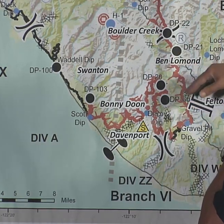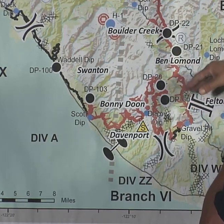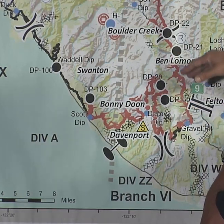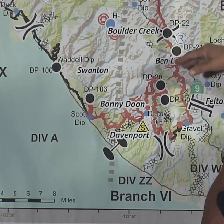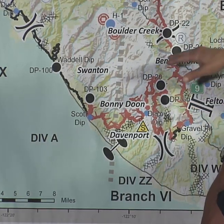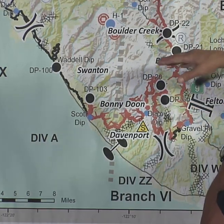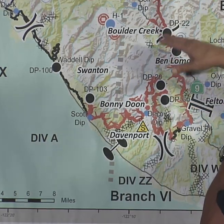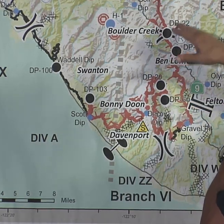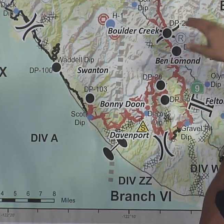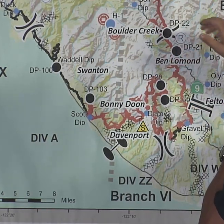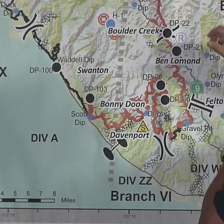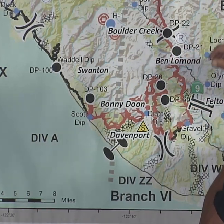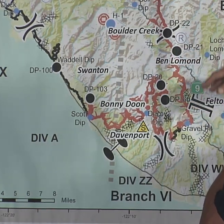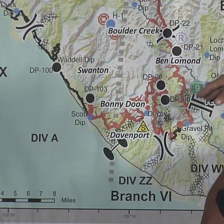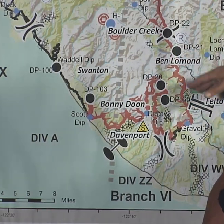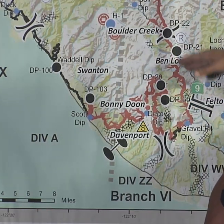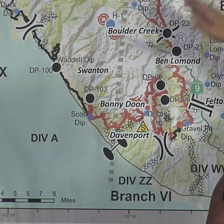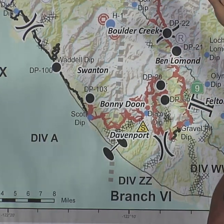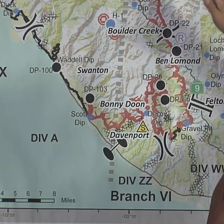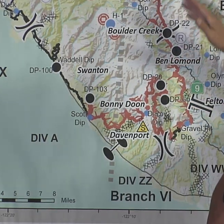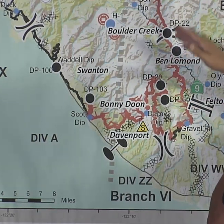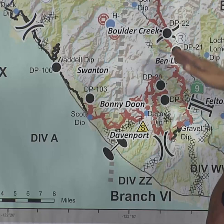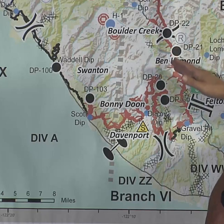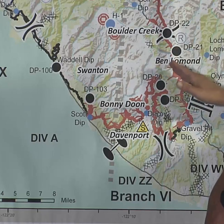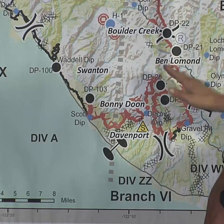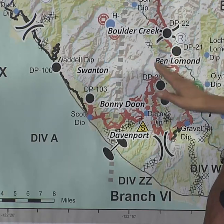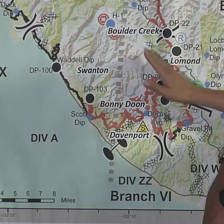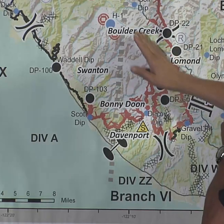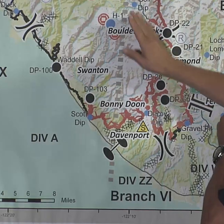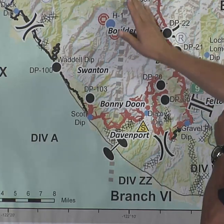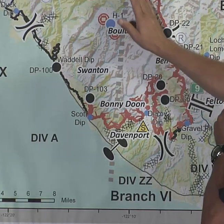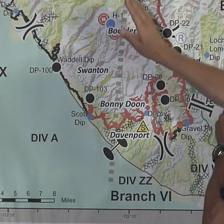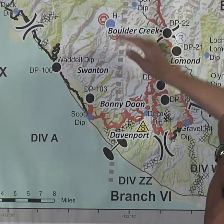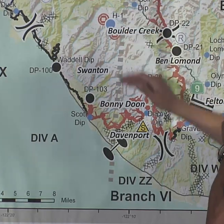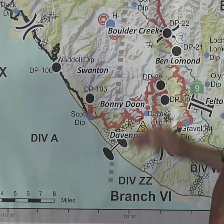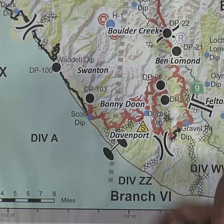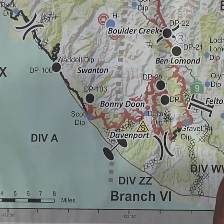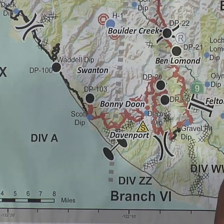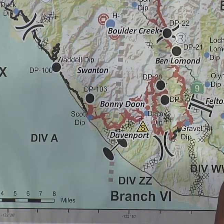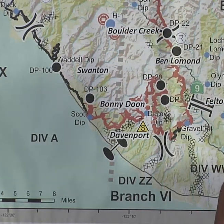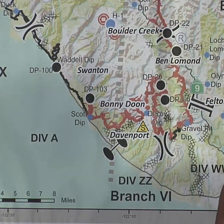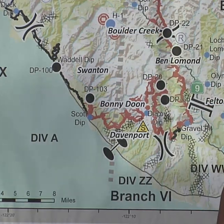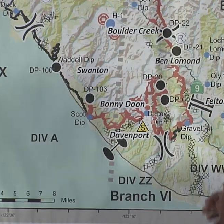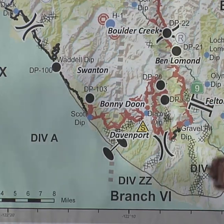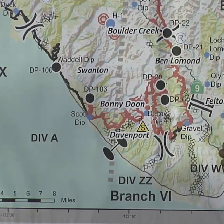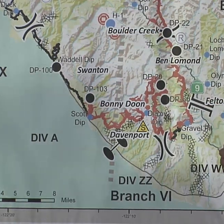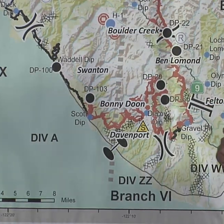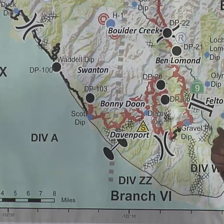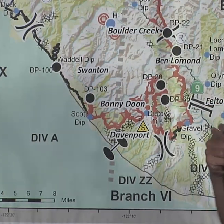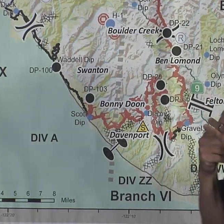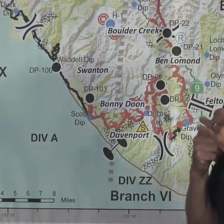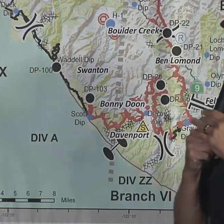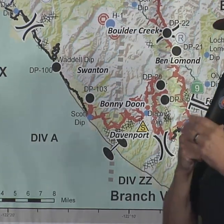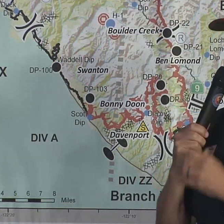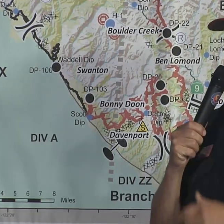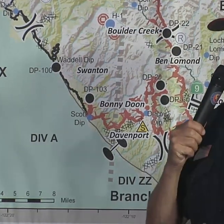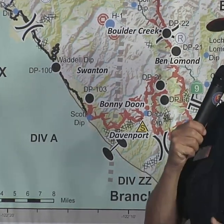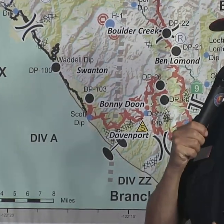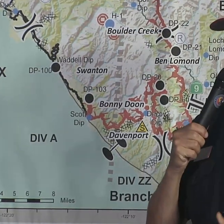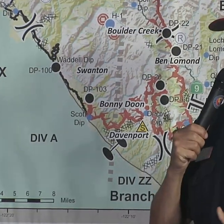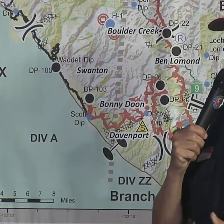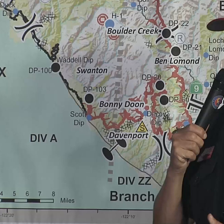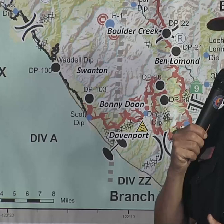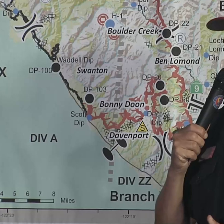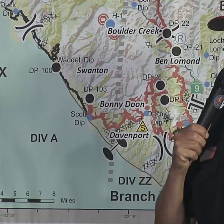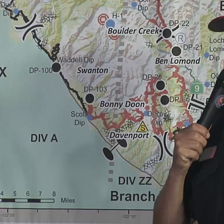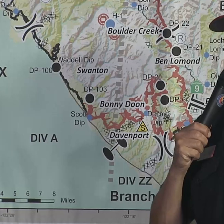the communities of Bent Lohman, Boulder Creek, looking really good. We have line being punched in behind those communities. It's just slow arduous work, again, due to the